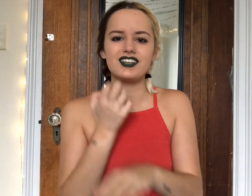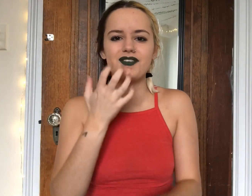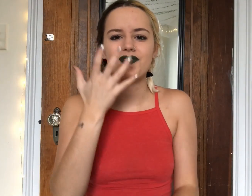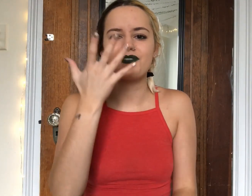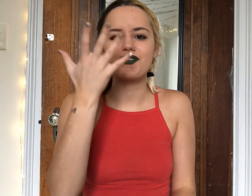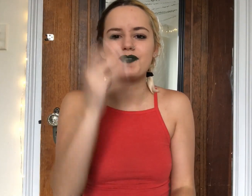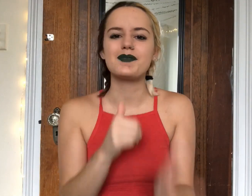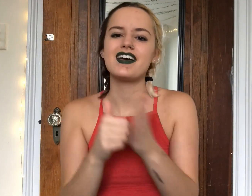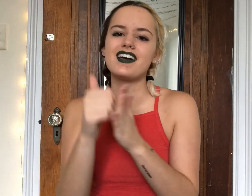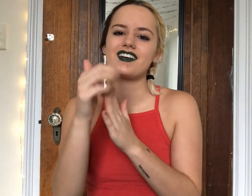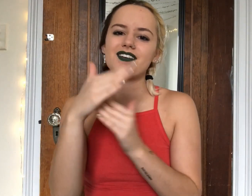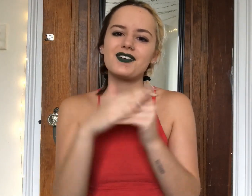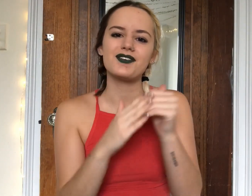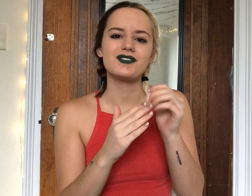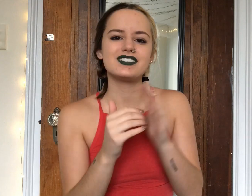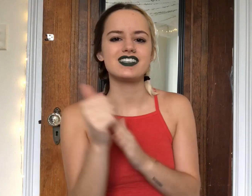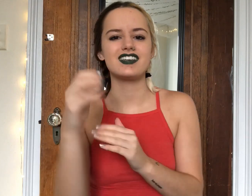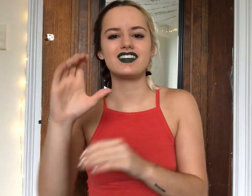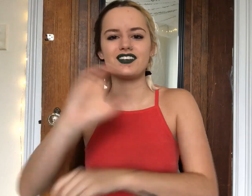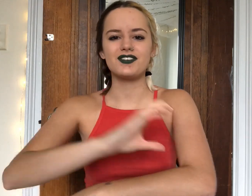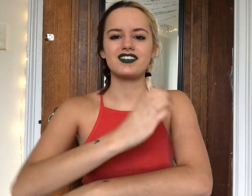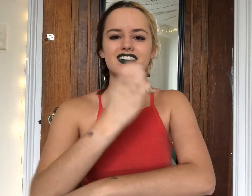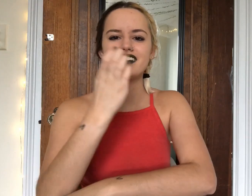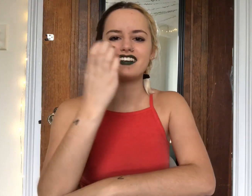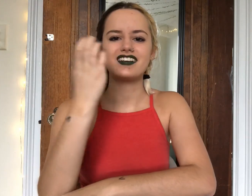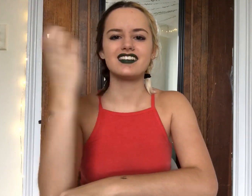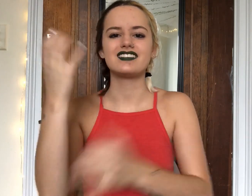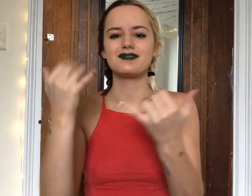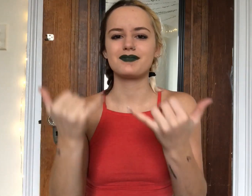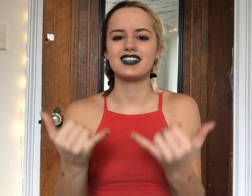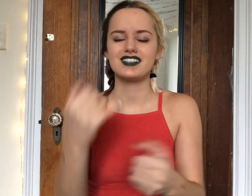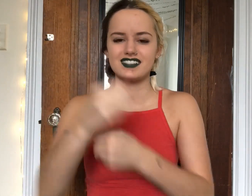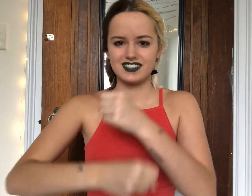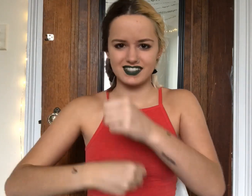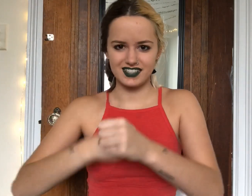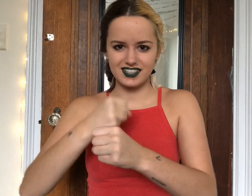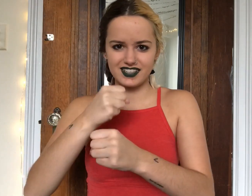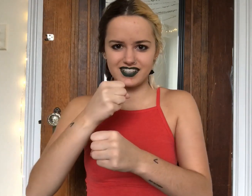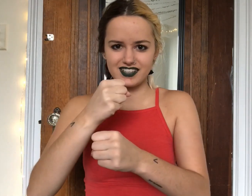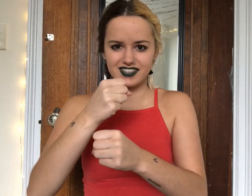Warm And Cozy Christmas Is Here